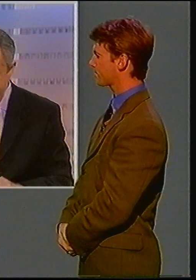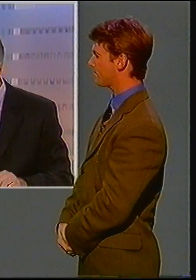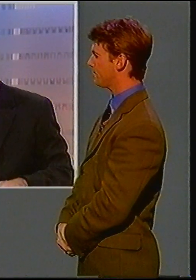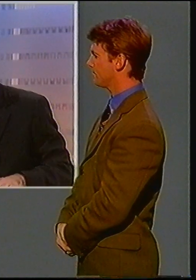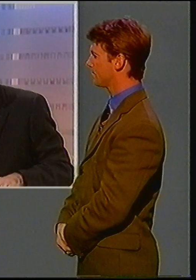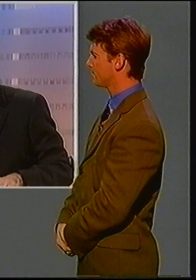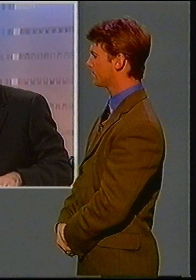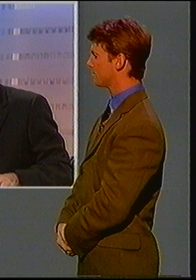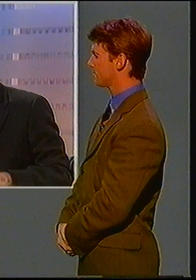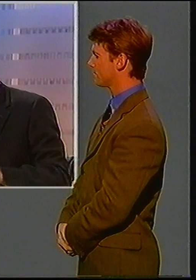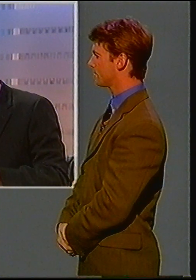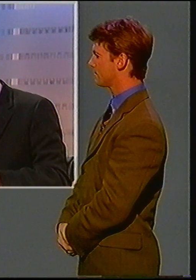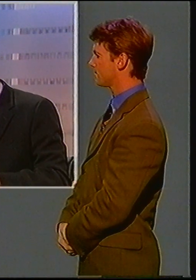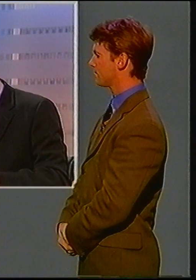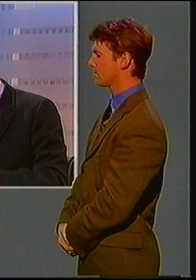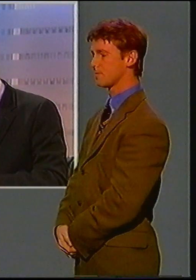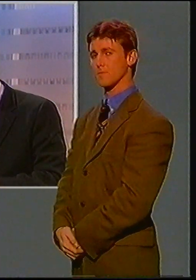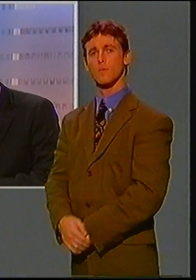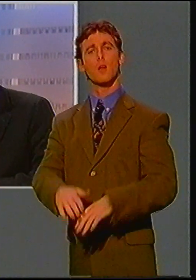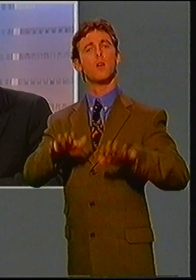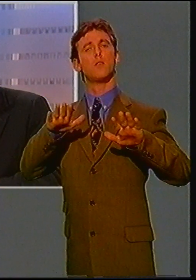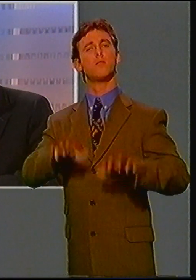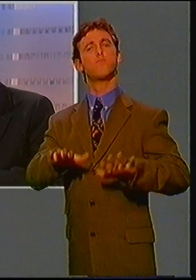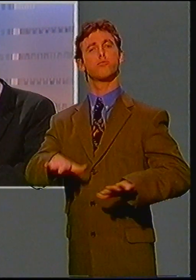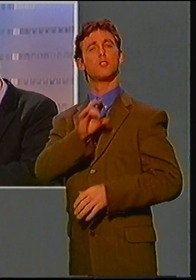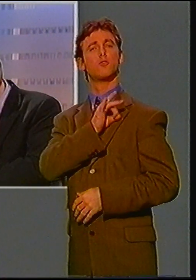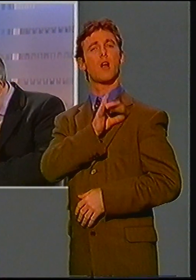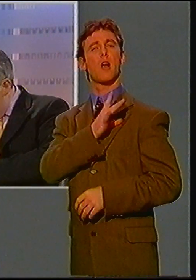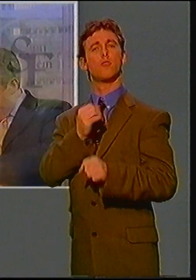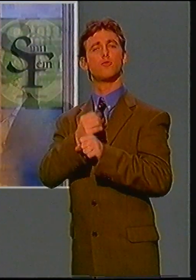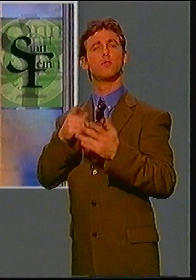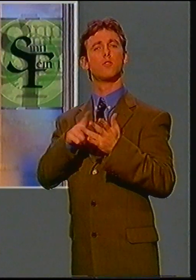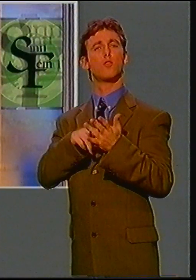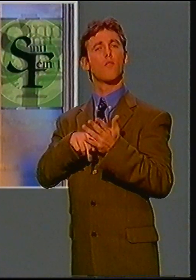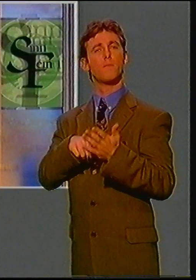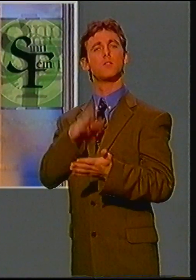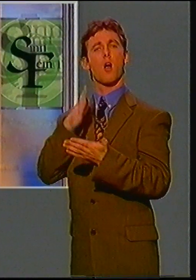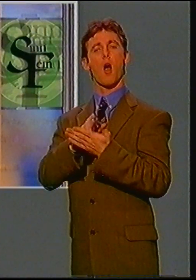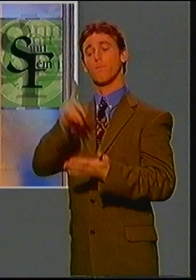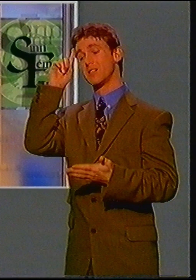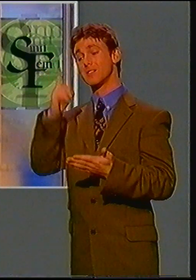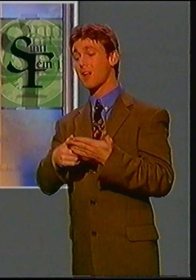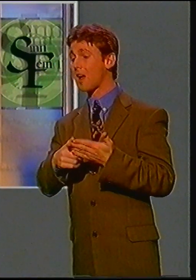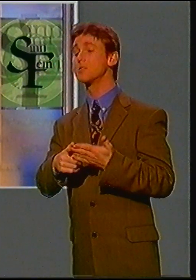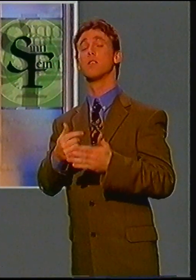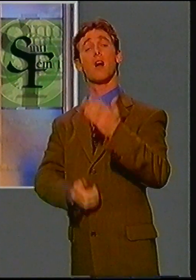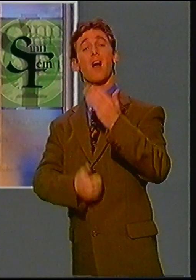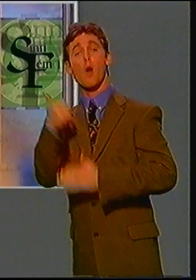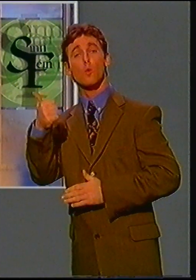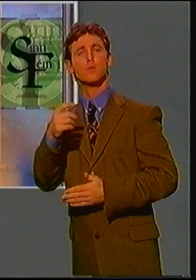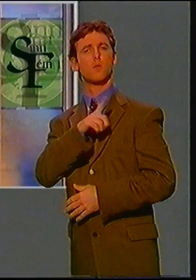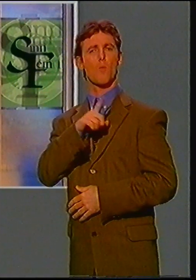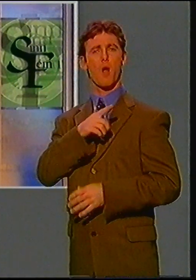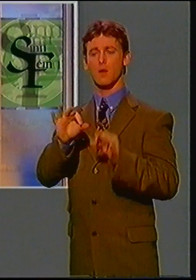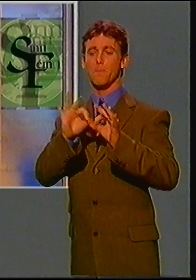British and Irish governments will consider today whether Sinn Féin should be expelled from the latest stage of the multi-party talks on Northern Ireland. This morning,